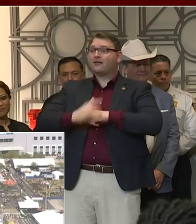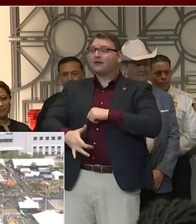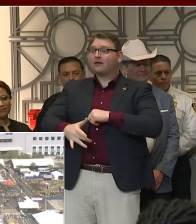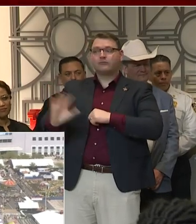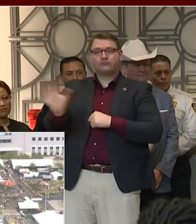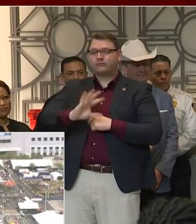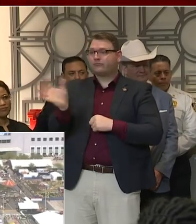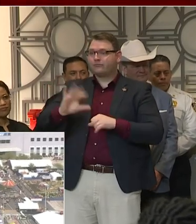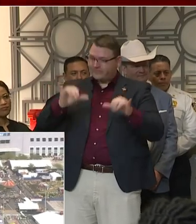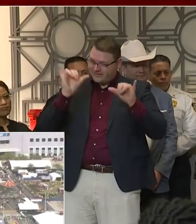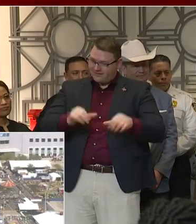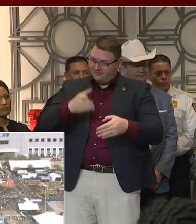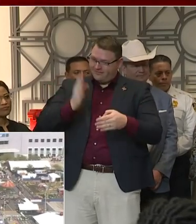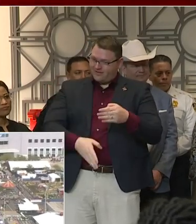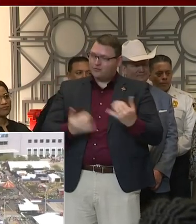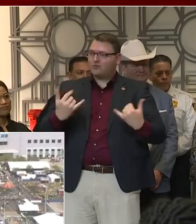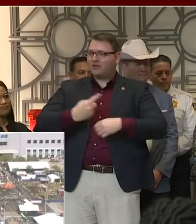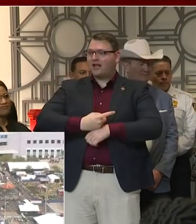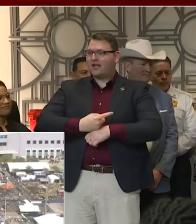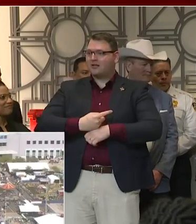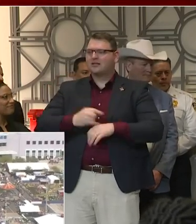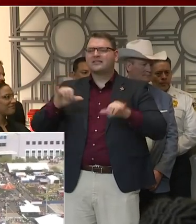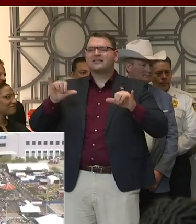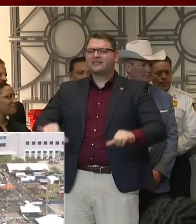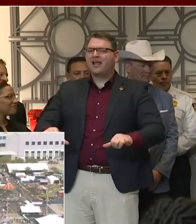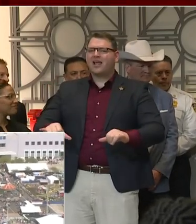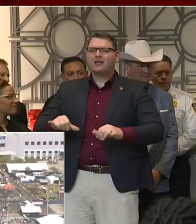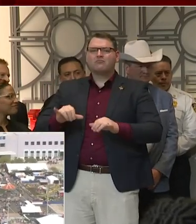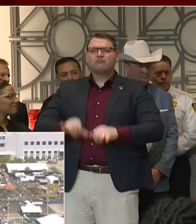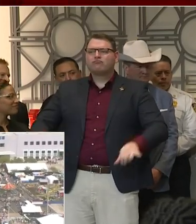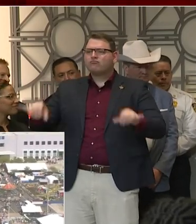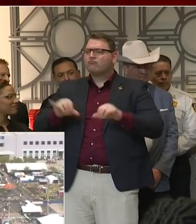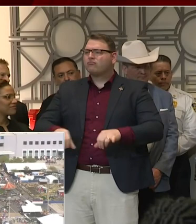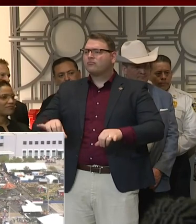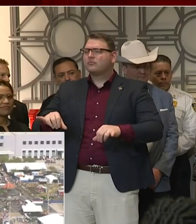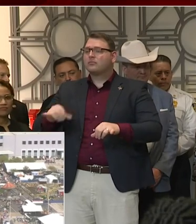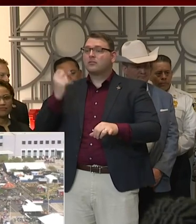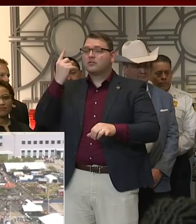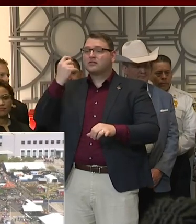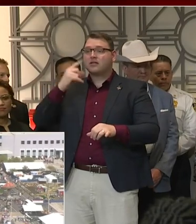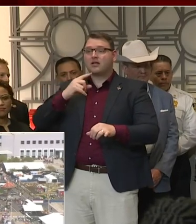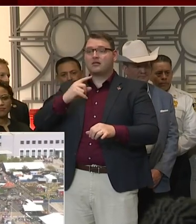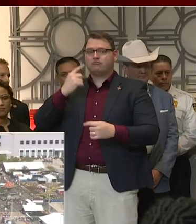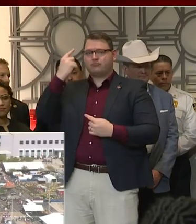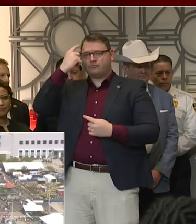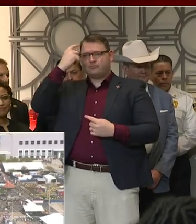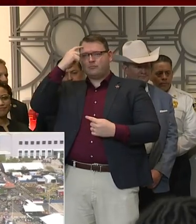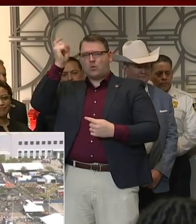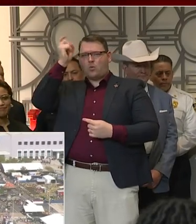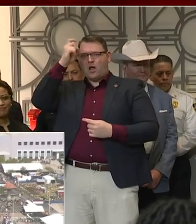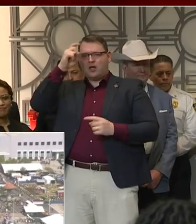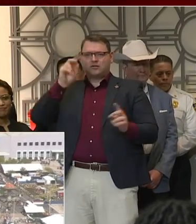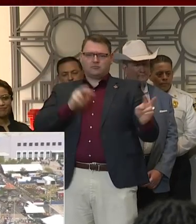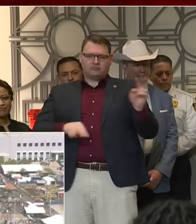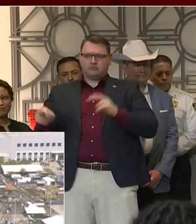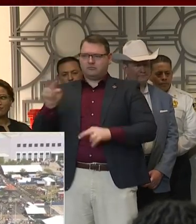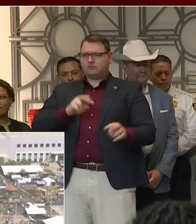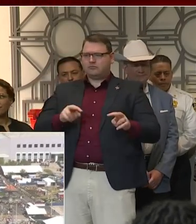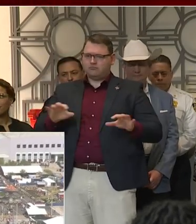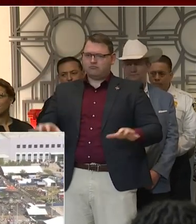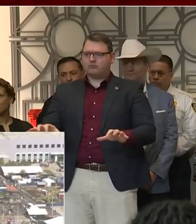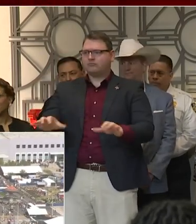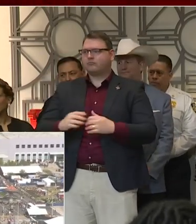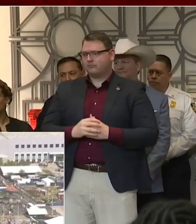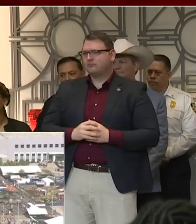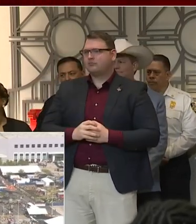continue to go about our business. We're just going to do it in a very smart way. And that's the goal. Having said that, we'll take any